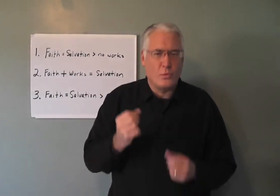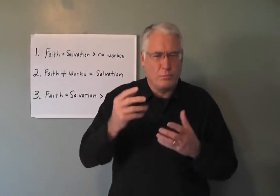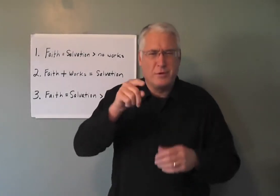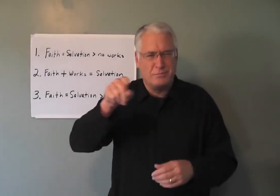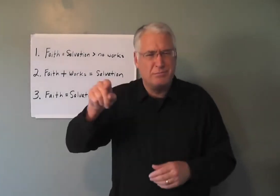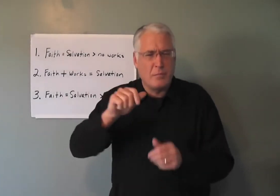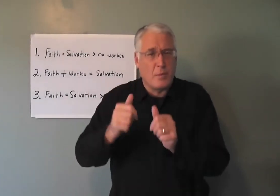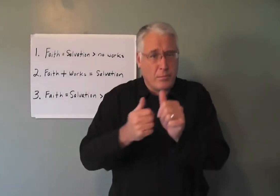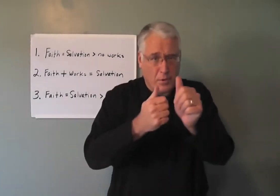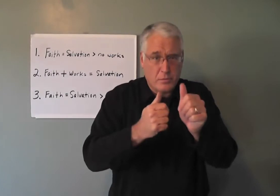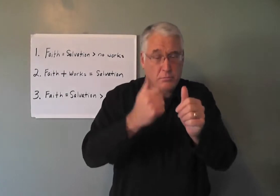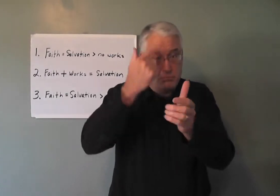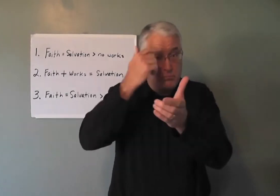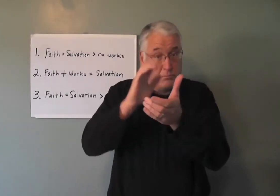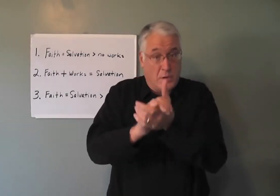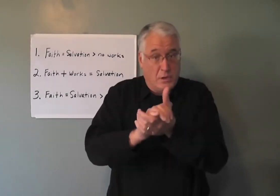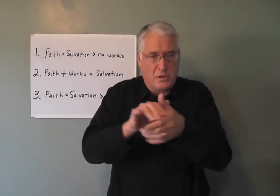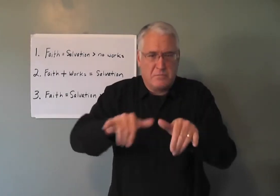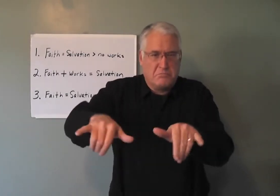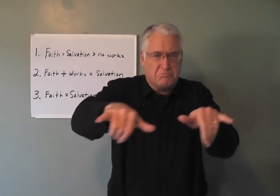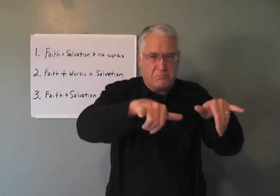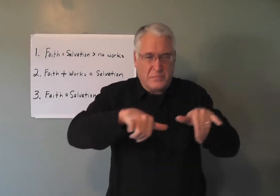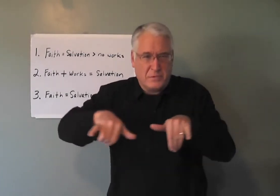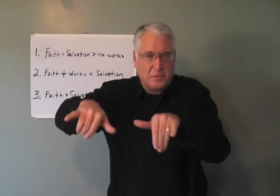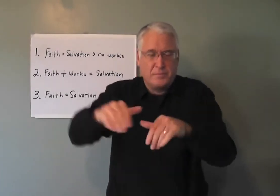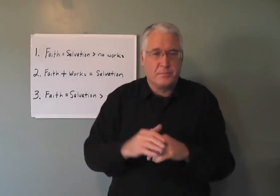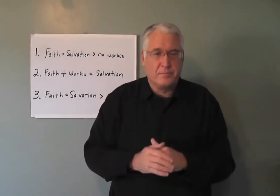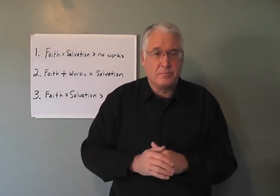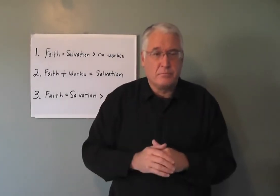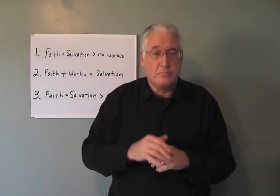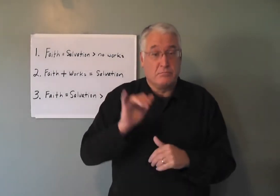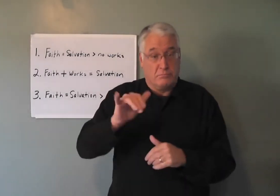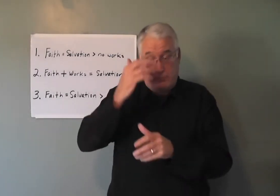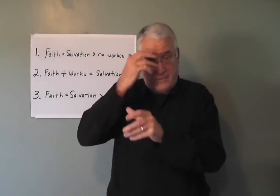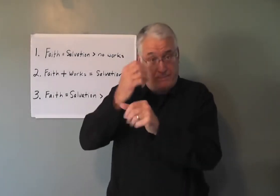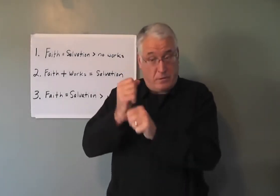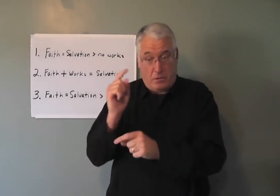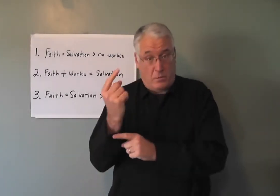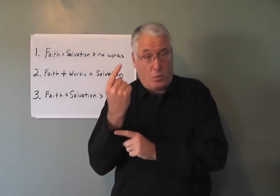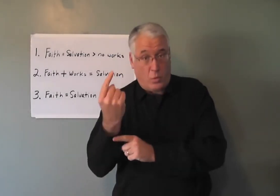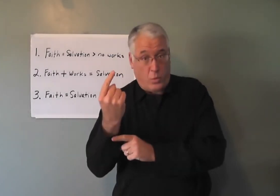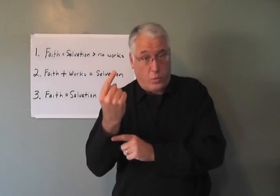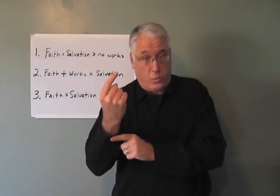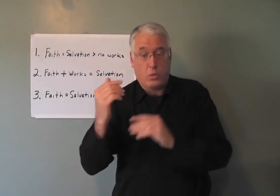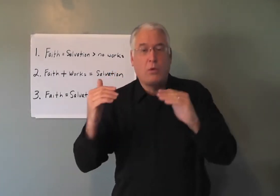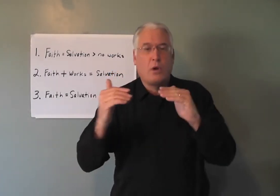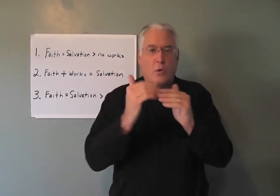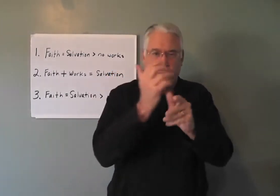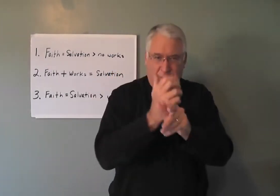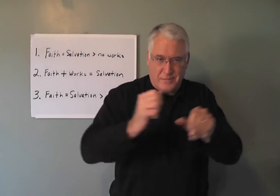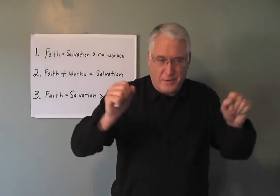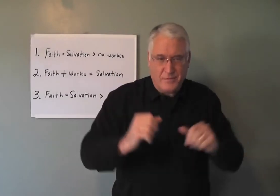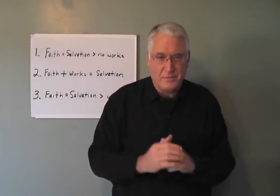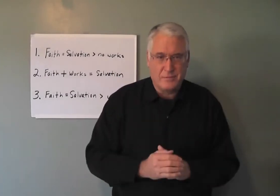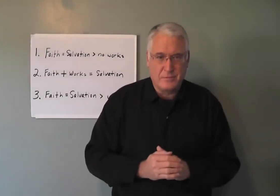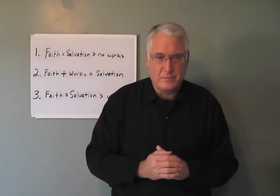they are all believing the same thing, teaching the same thing. Faith alone equals